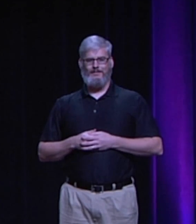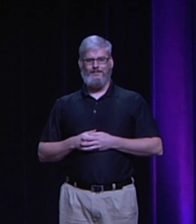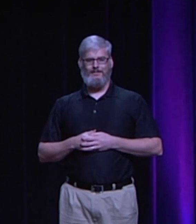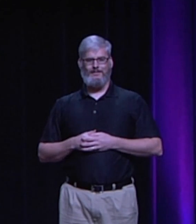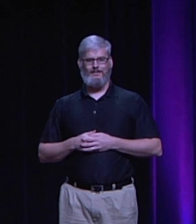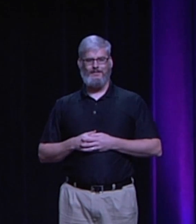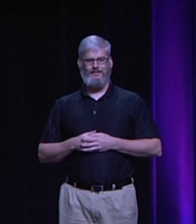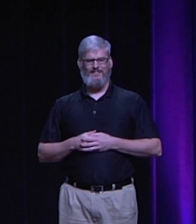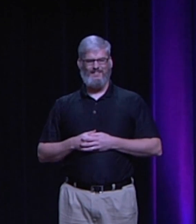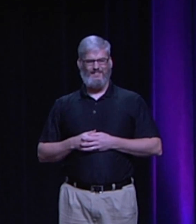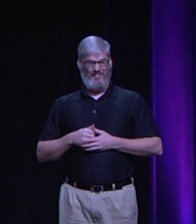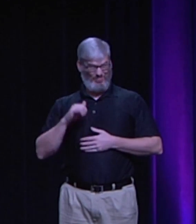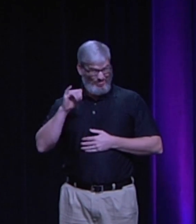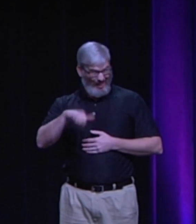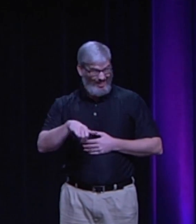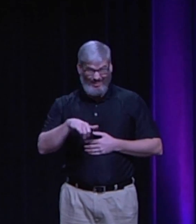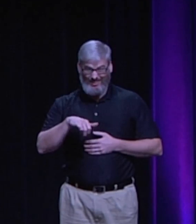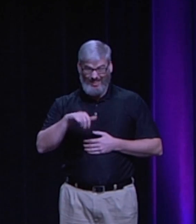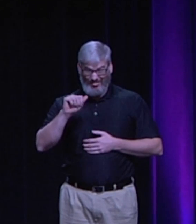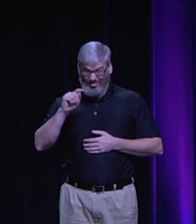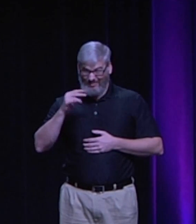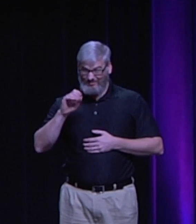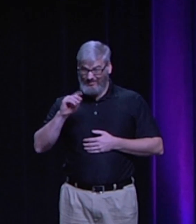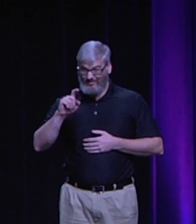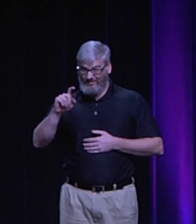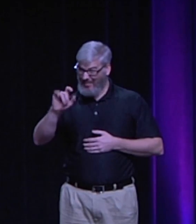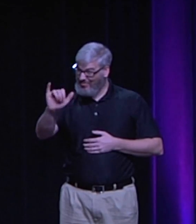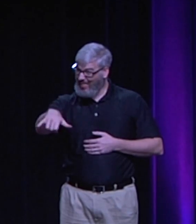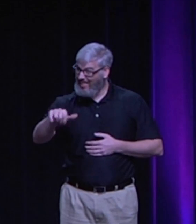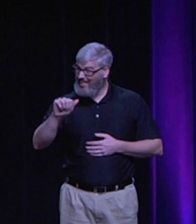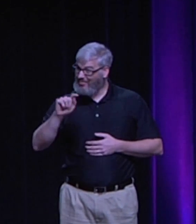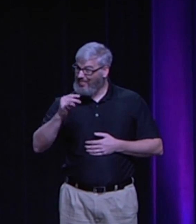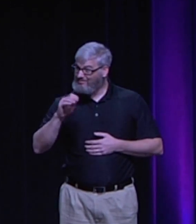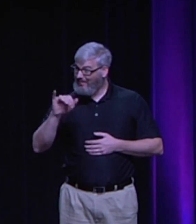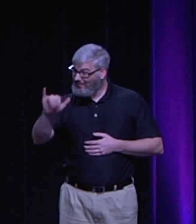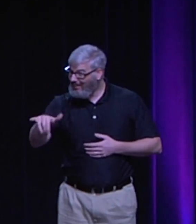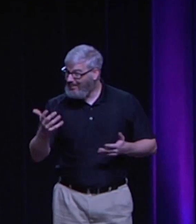again, and I'll never see my dogs and cats, and things like that. So is that what atheism means? Yes?